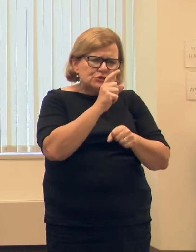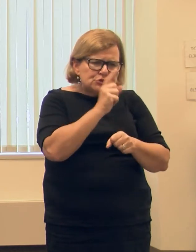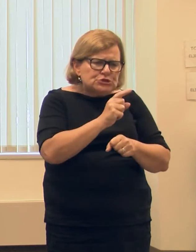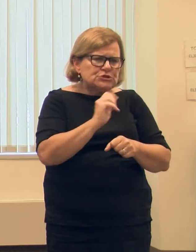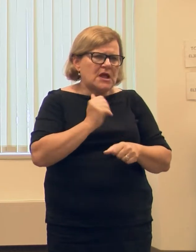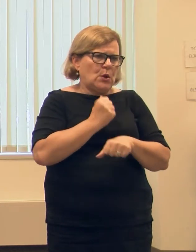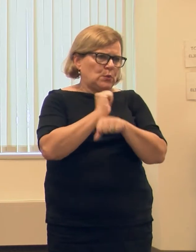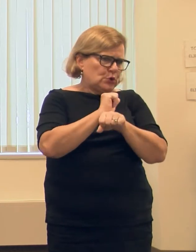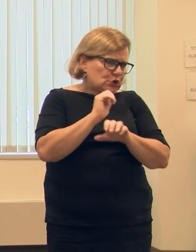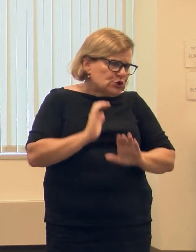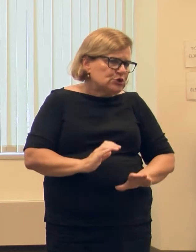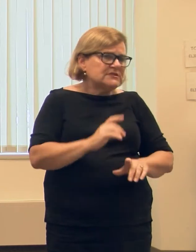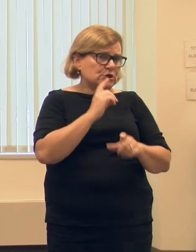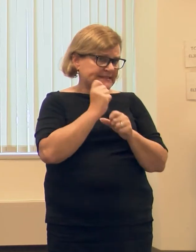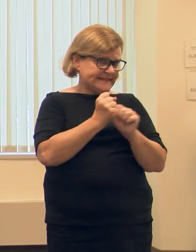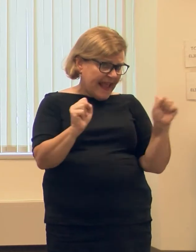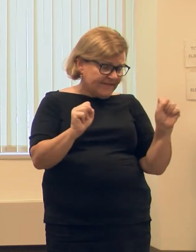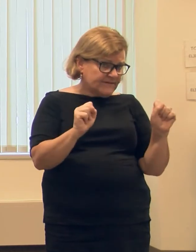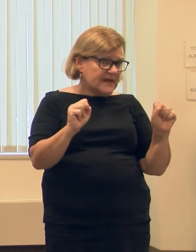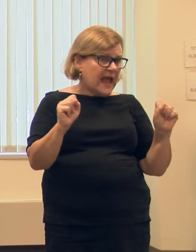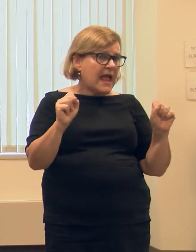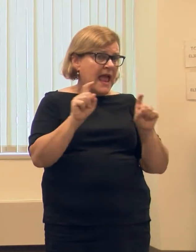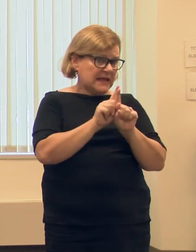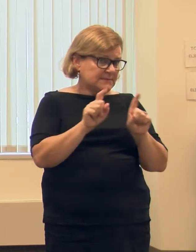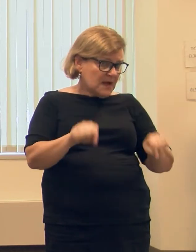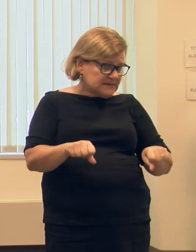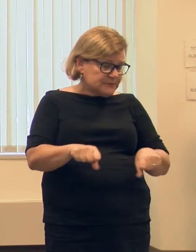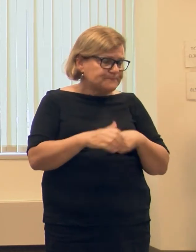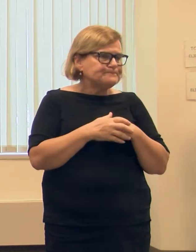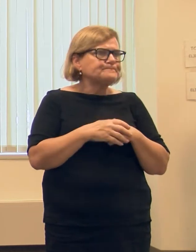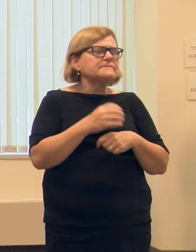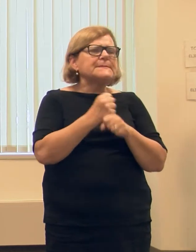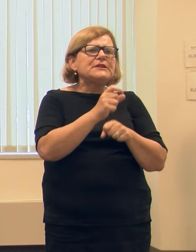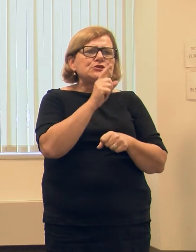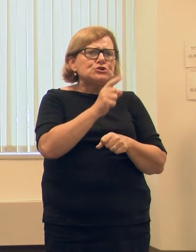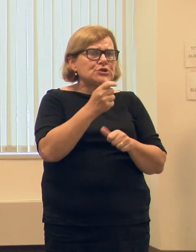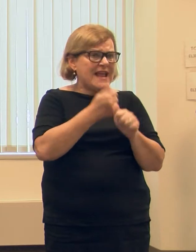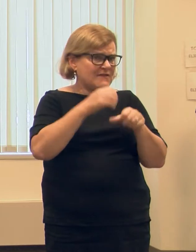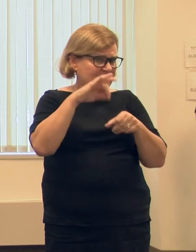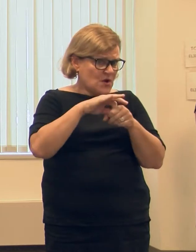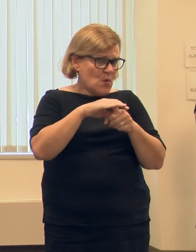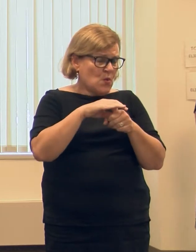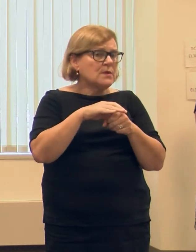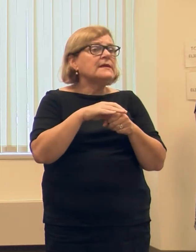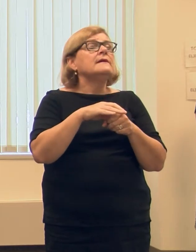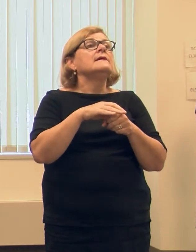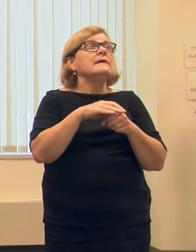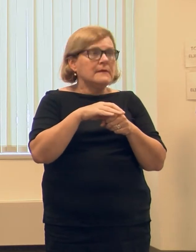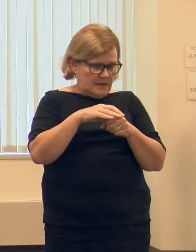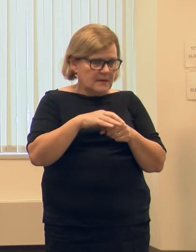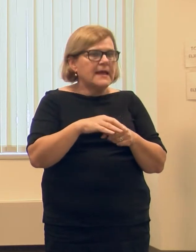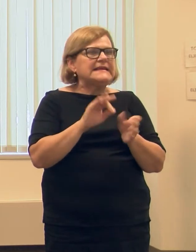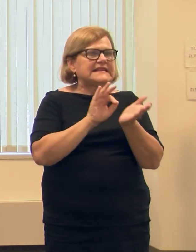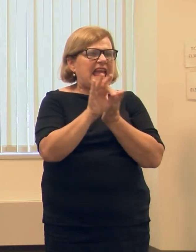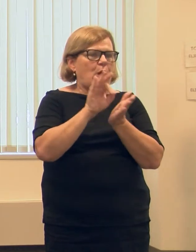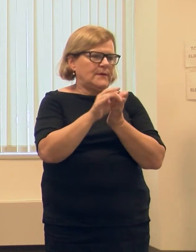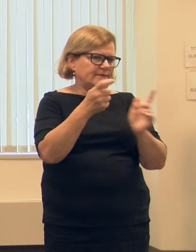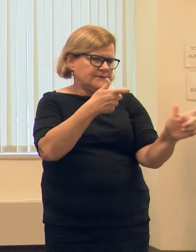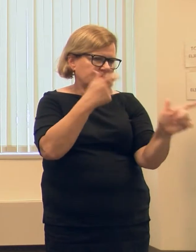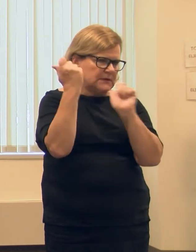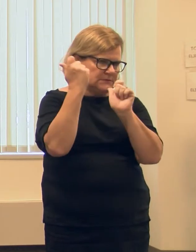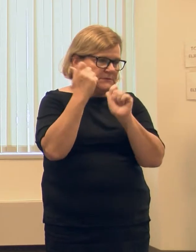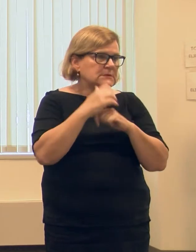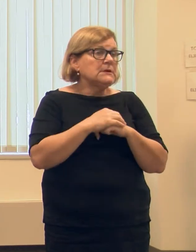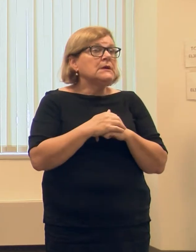that our workers are as safe as we possibly can make it, to ensure that every vote gets cast and every vote gets counted quickly,